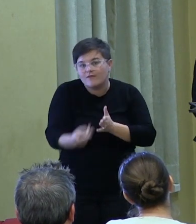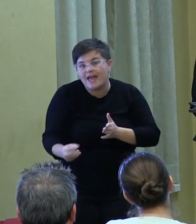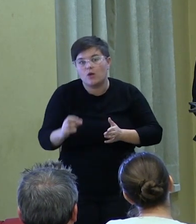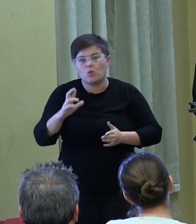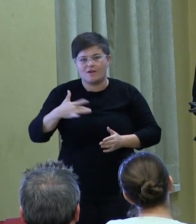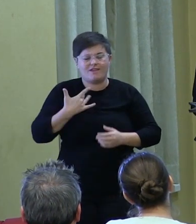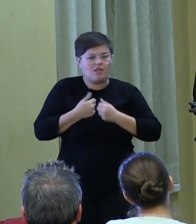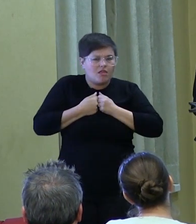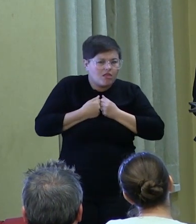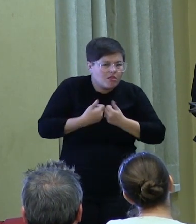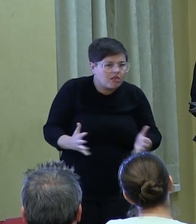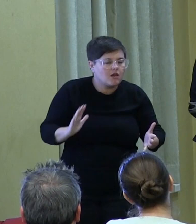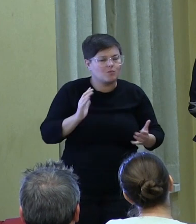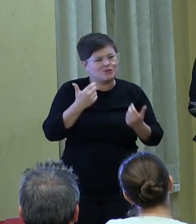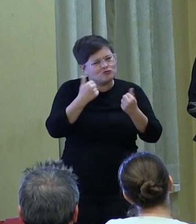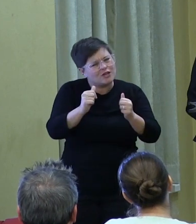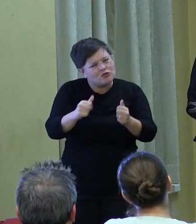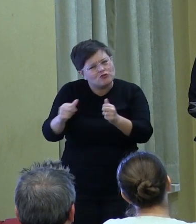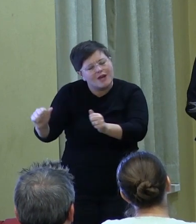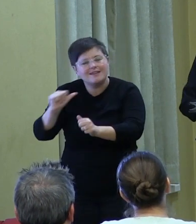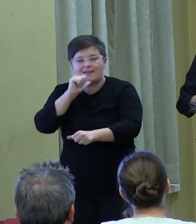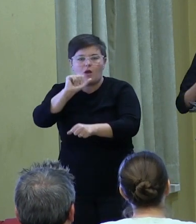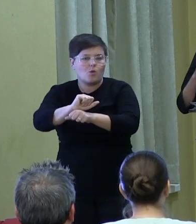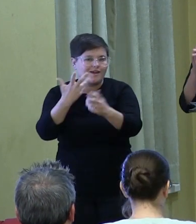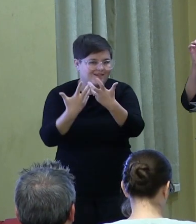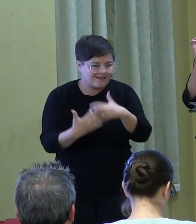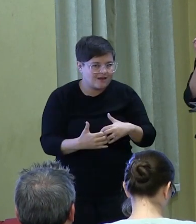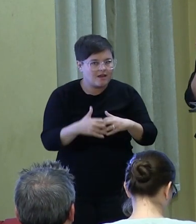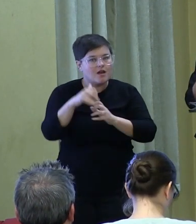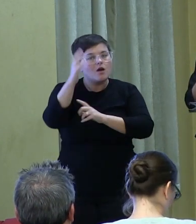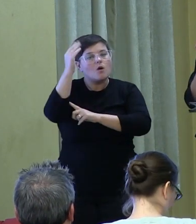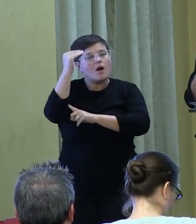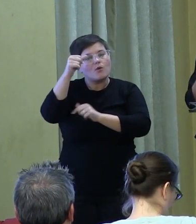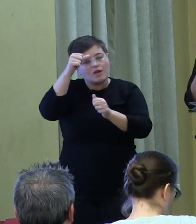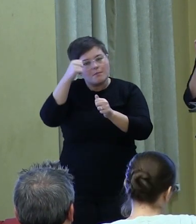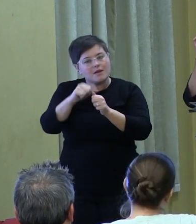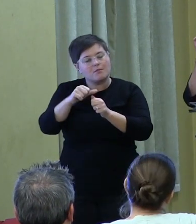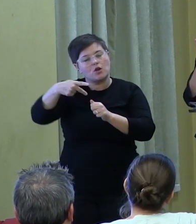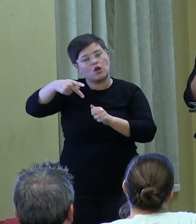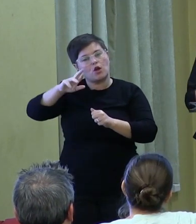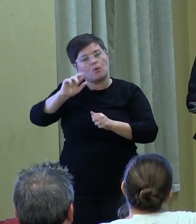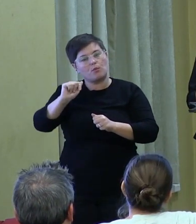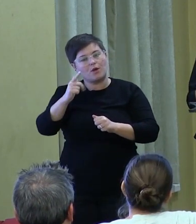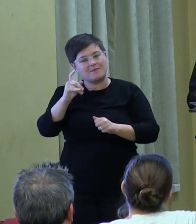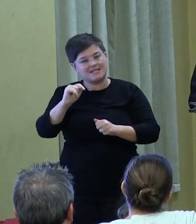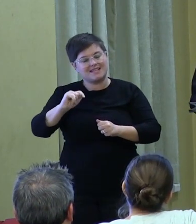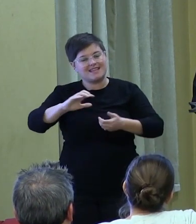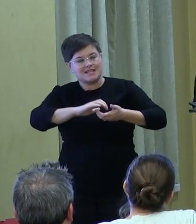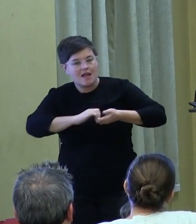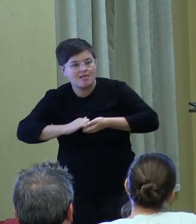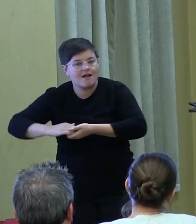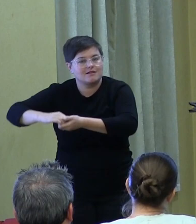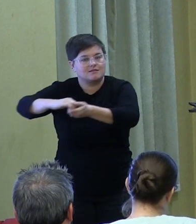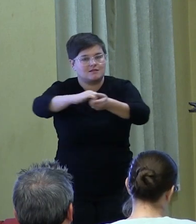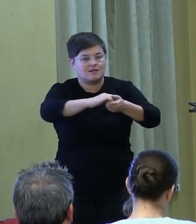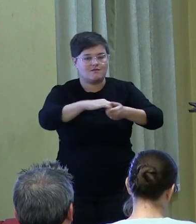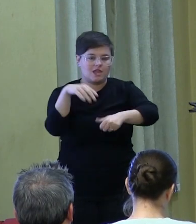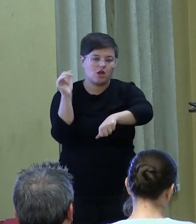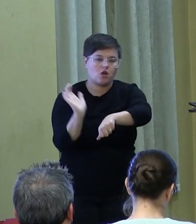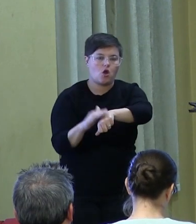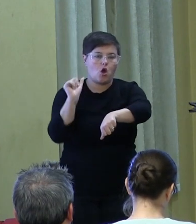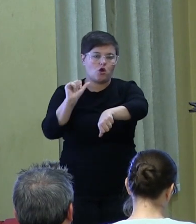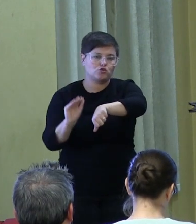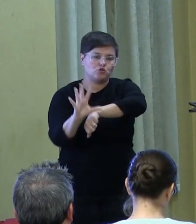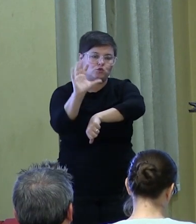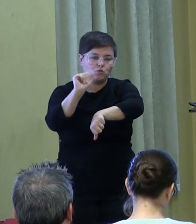exhausted by our best efforts at hoping. Because you have to remember, pragmatist hope is a collective call to work